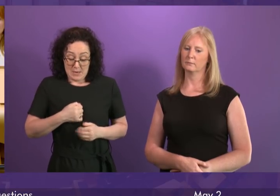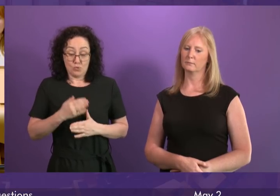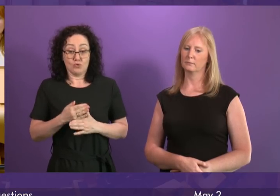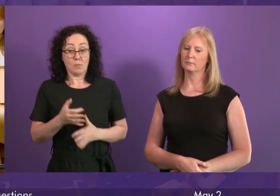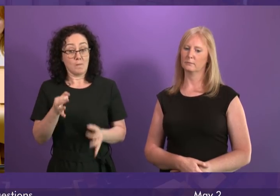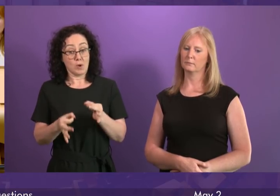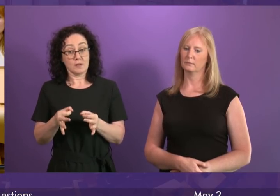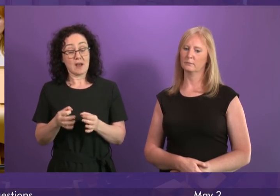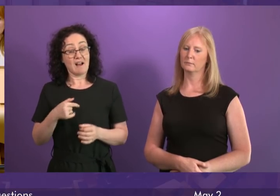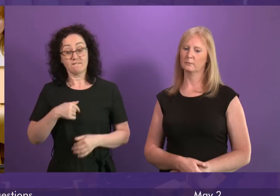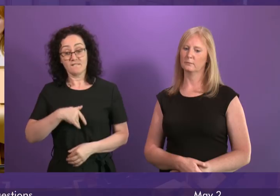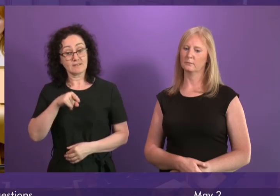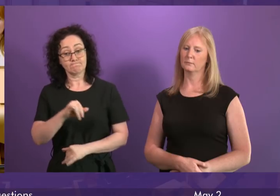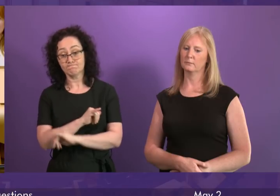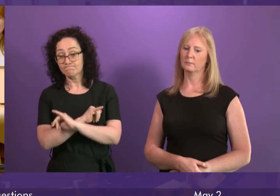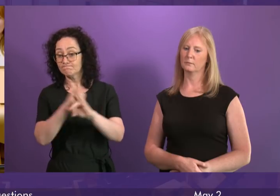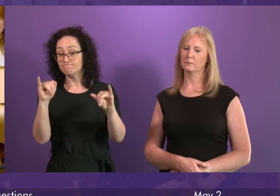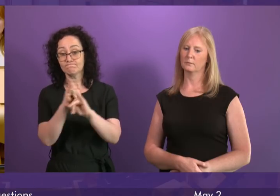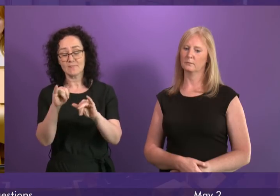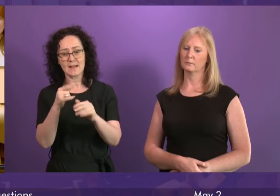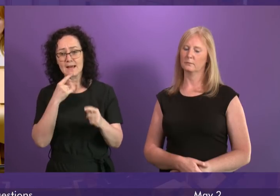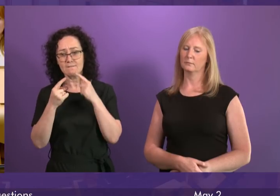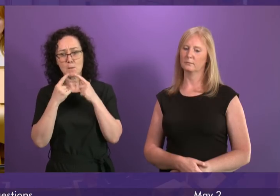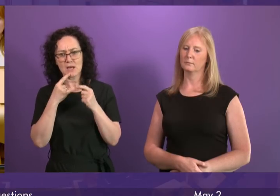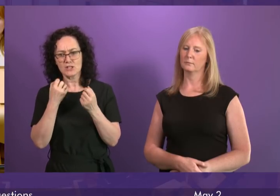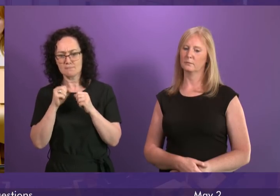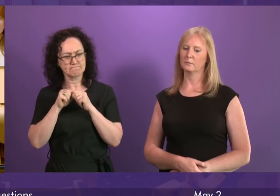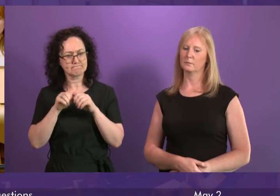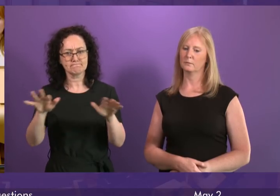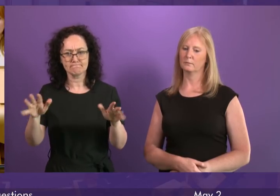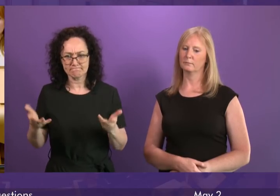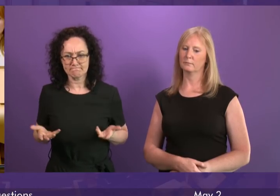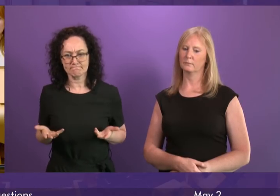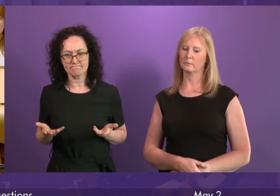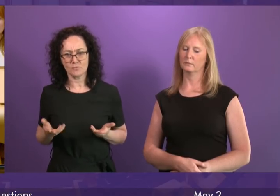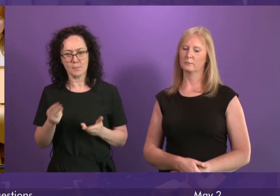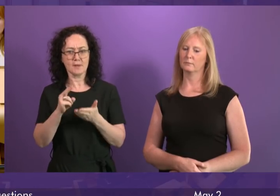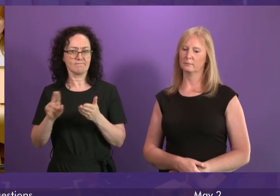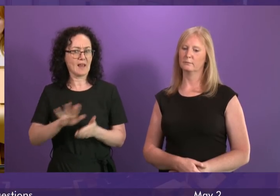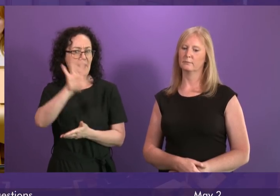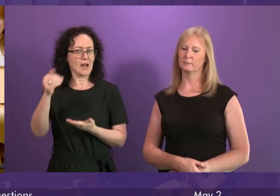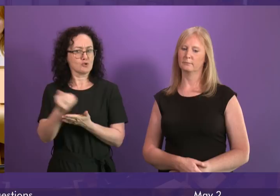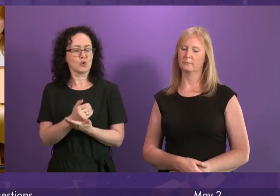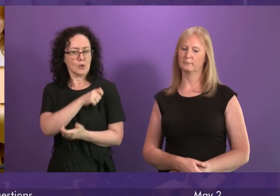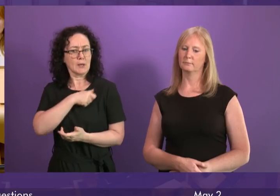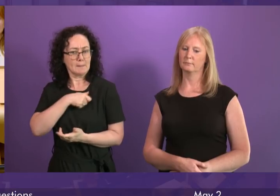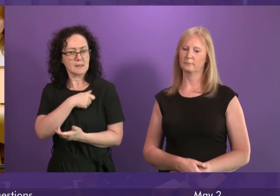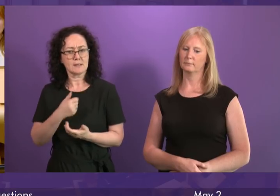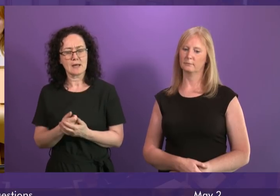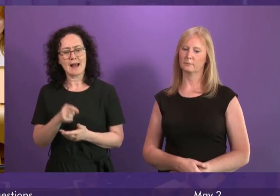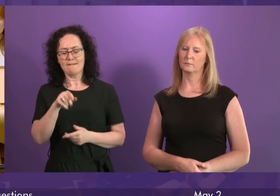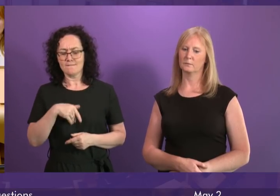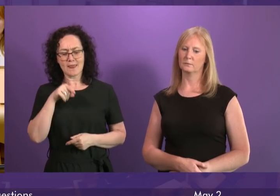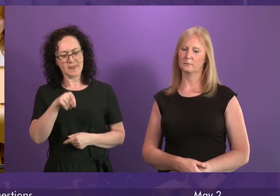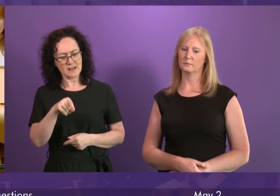reprehensible that there were leaks from the National Security Committee and you know I think it is a sign of the